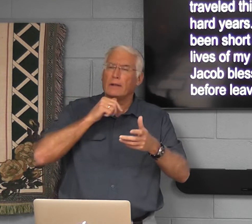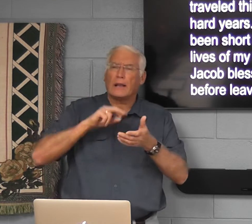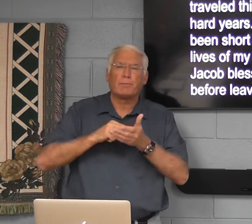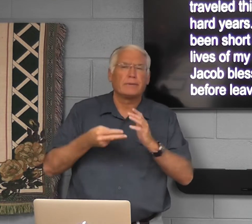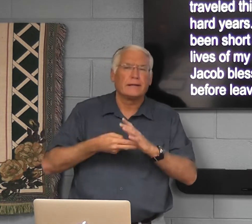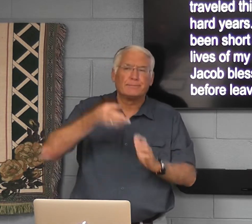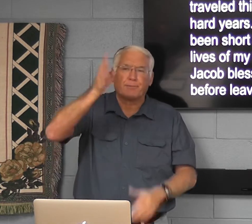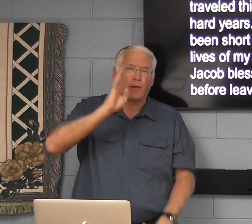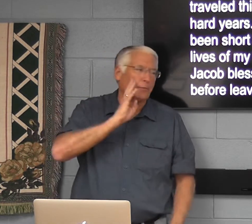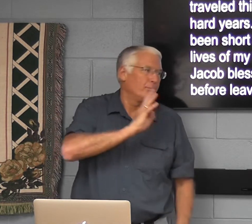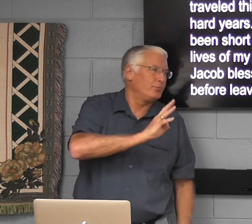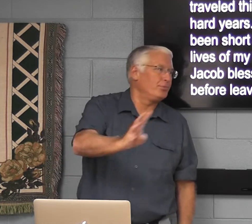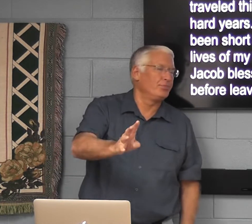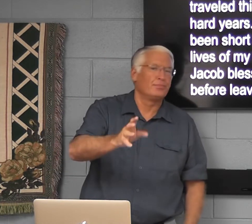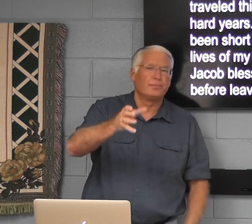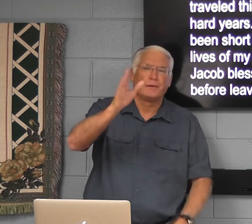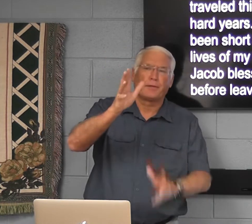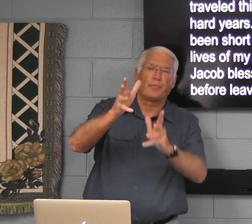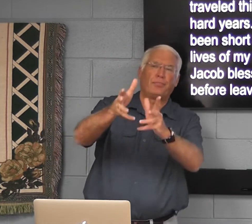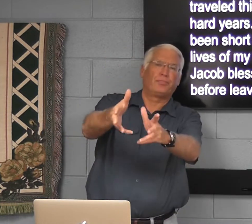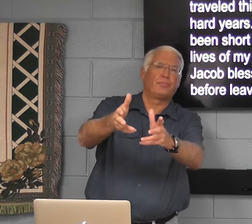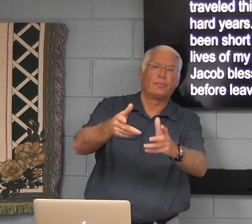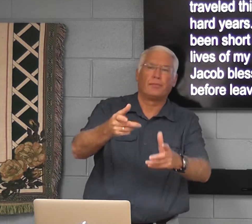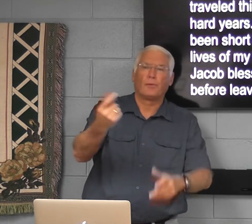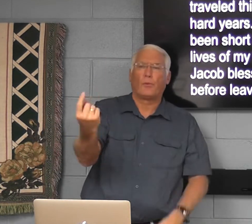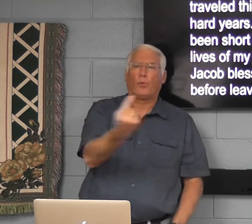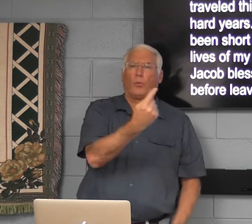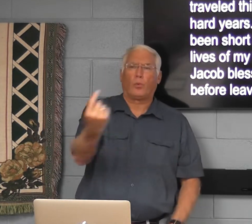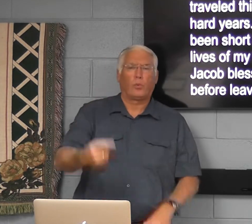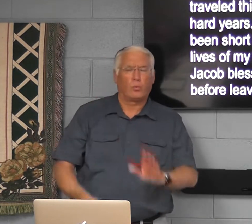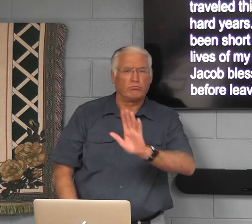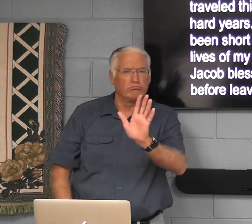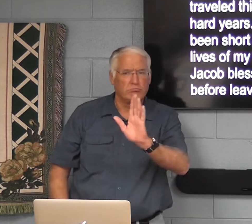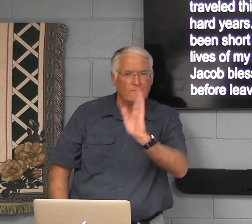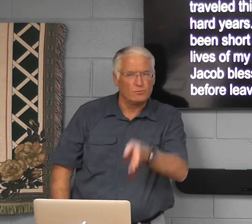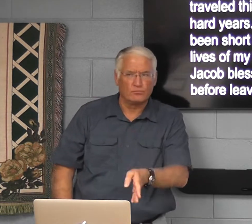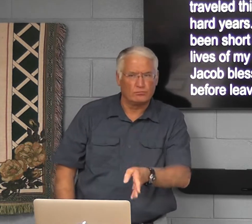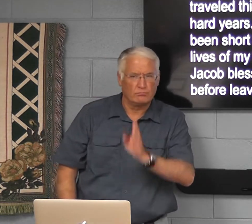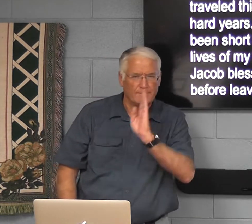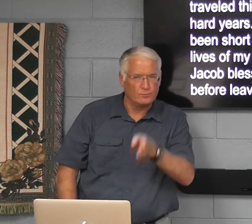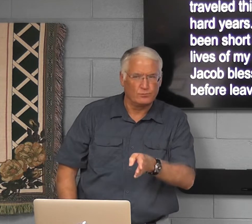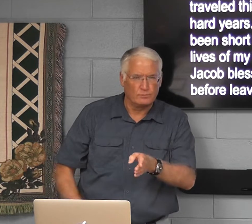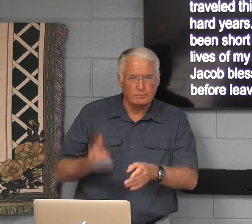might get messed up. Does it mean that God is ignoring you or deserting you? Never.